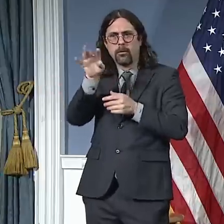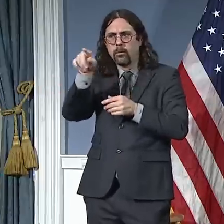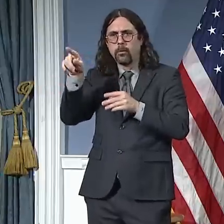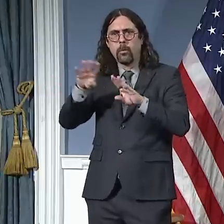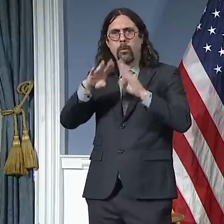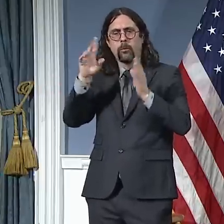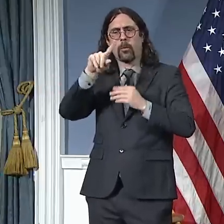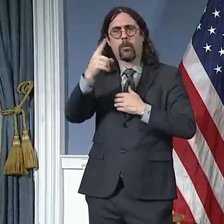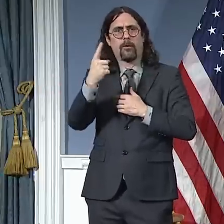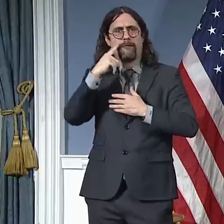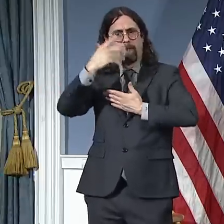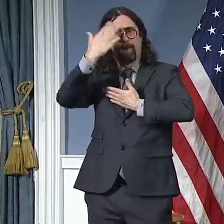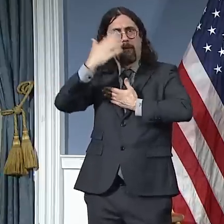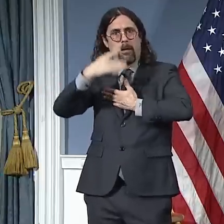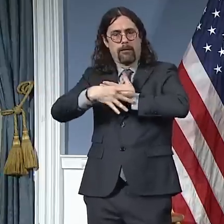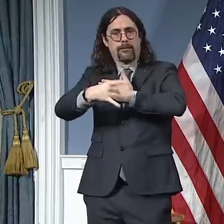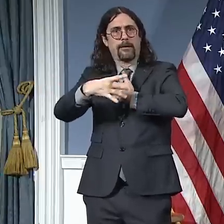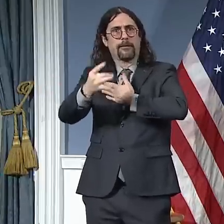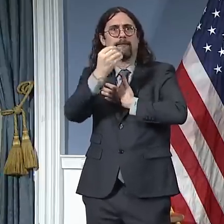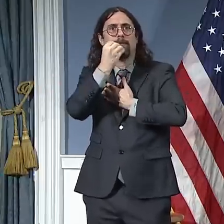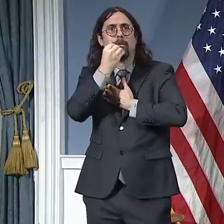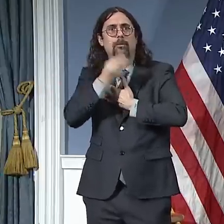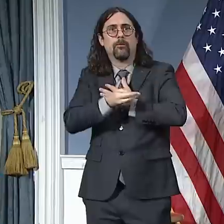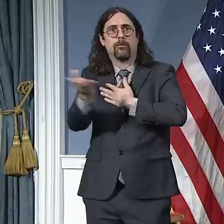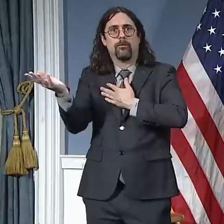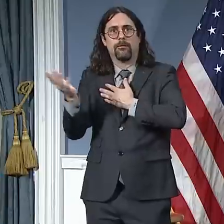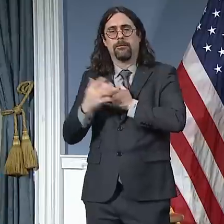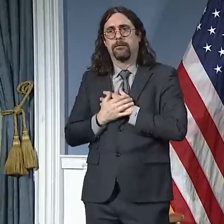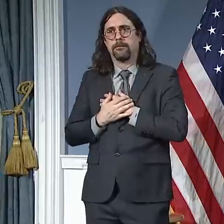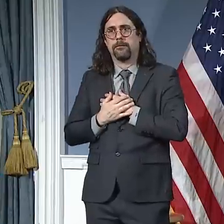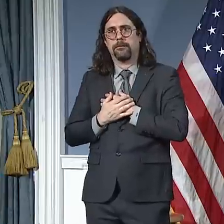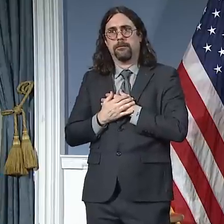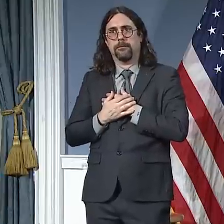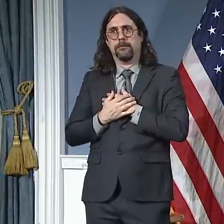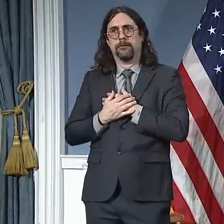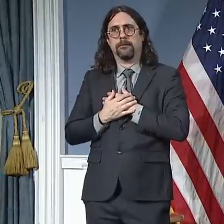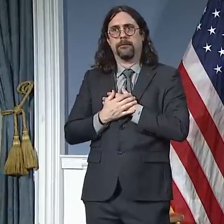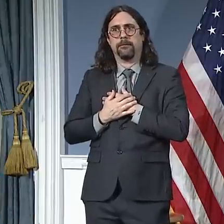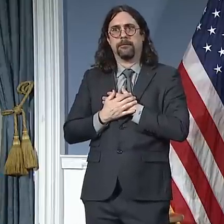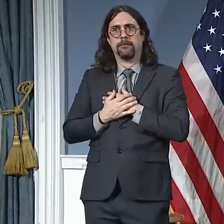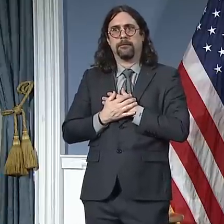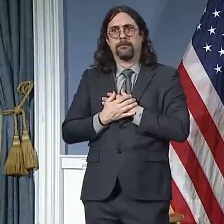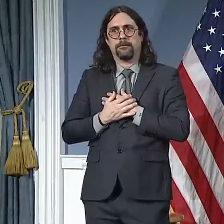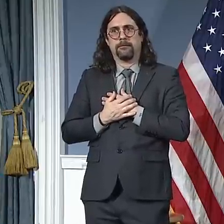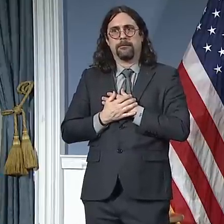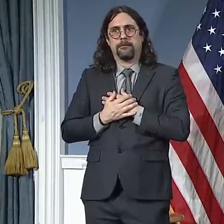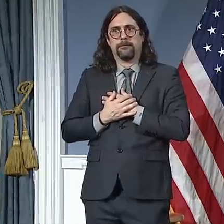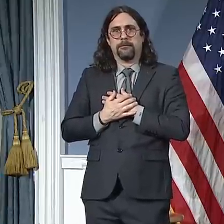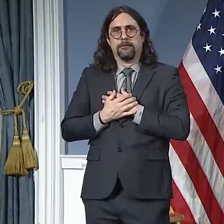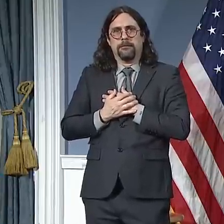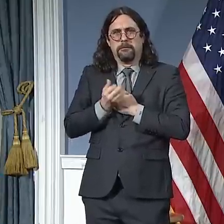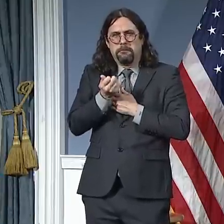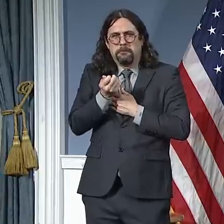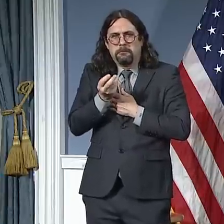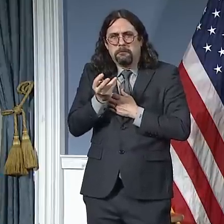there, no students there, others, very small number, compared to all the buildings we have, a very small number are being used for our